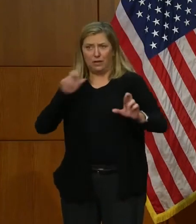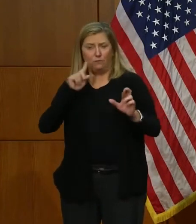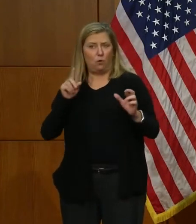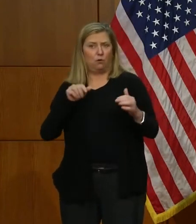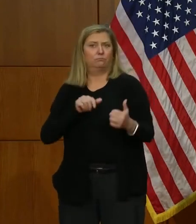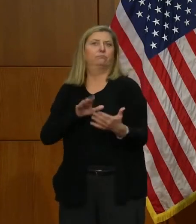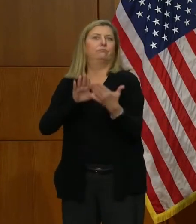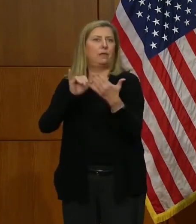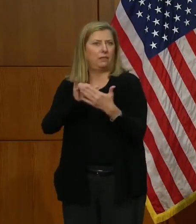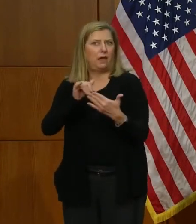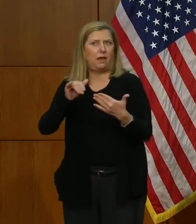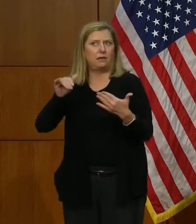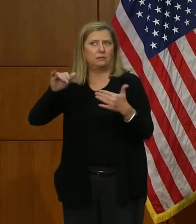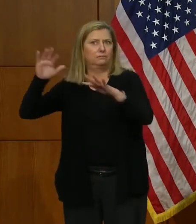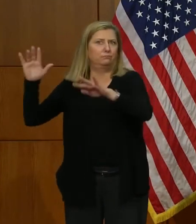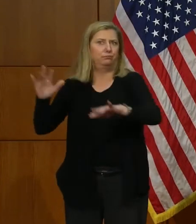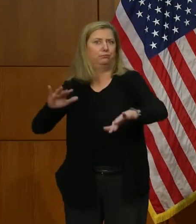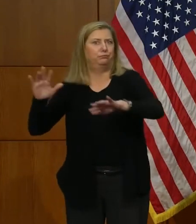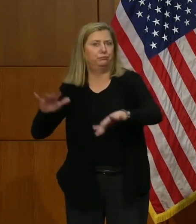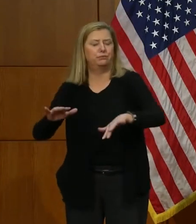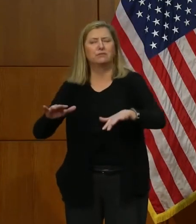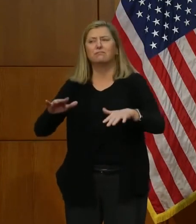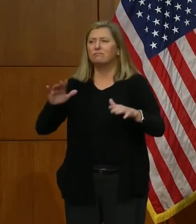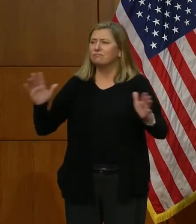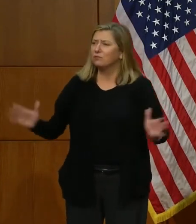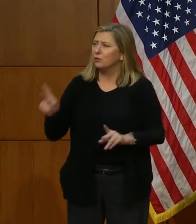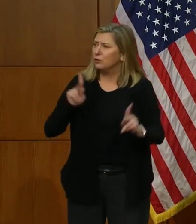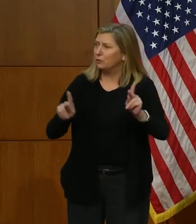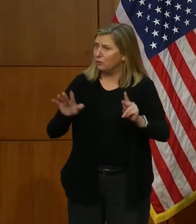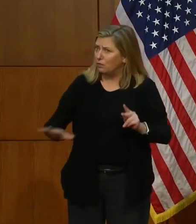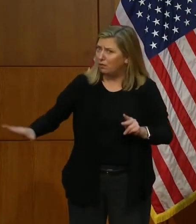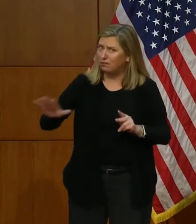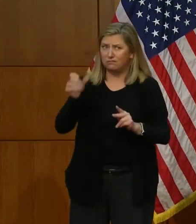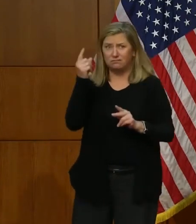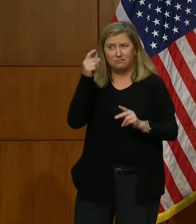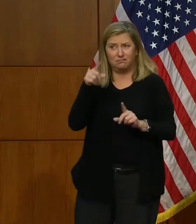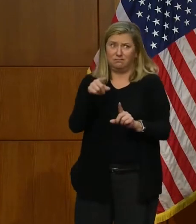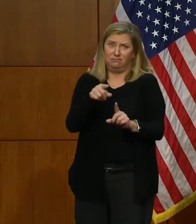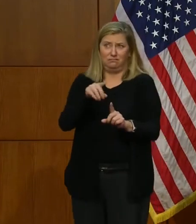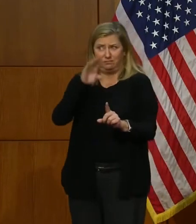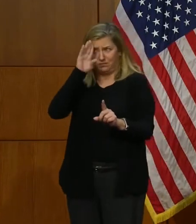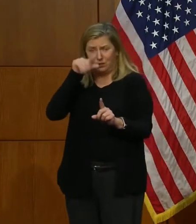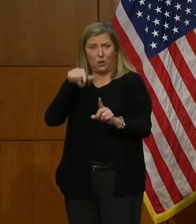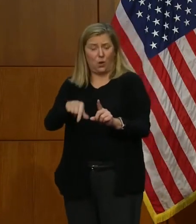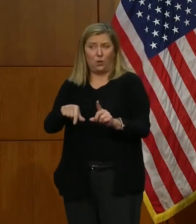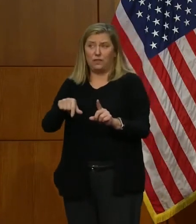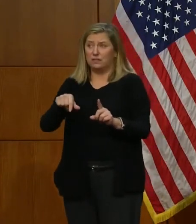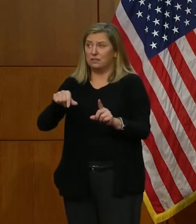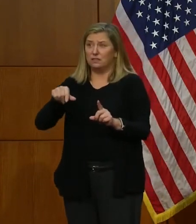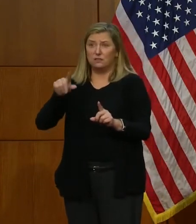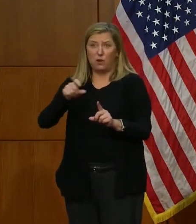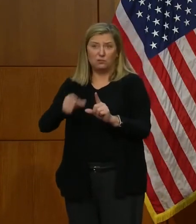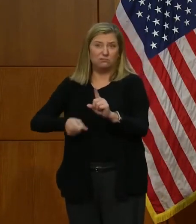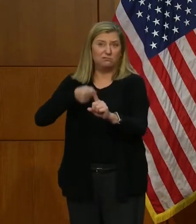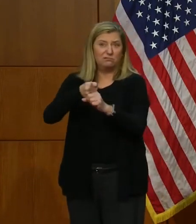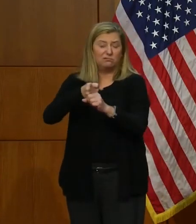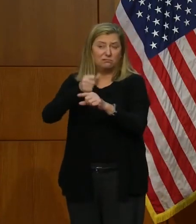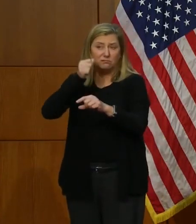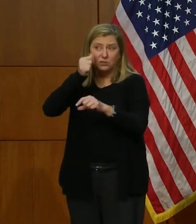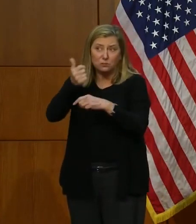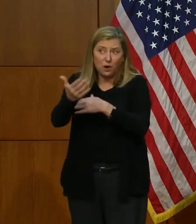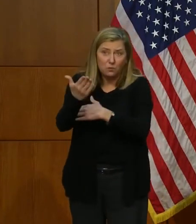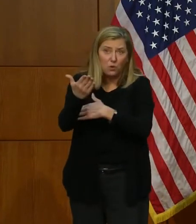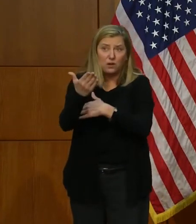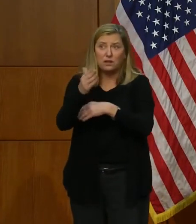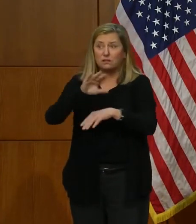I just would encourage all Virginians to, this storm is supposed to, as you know, supposed to come tomorrow and into Friday morning, and